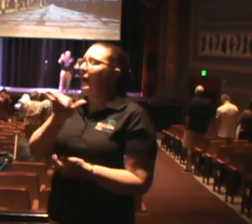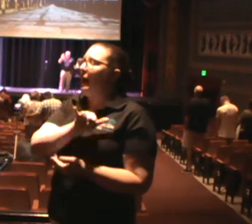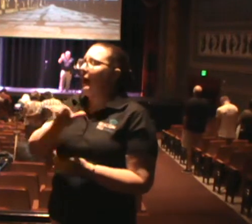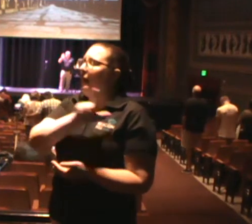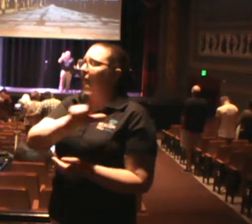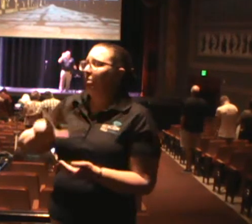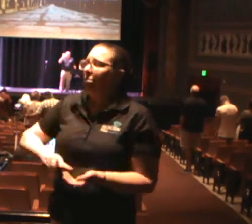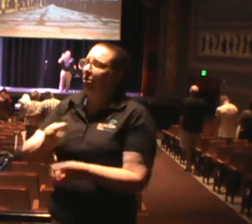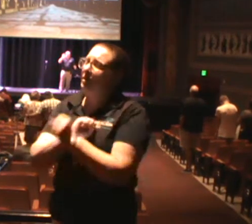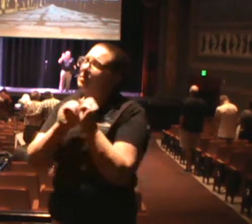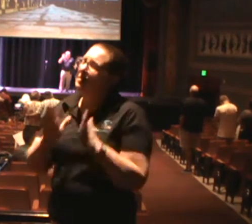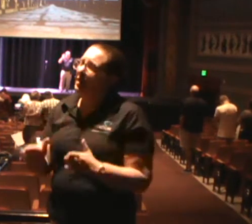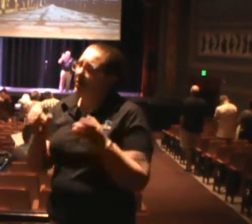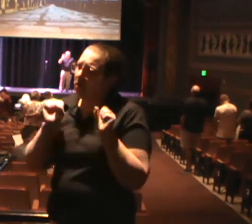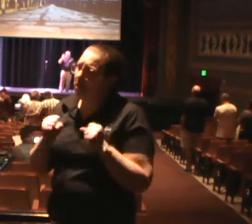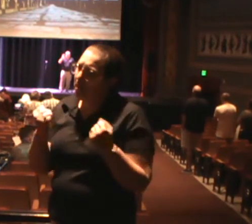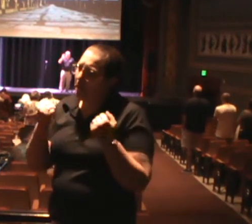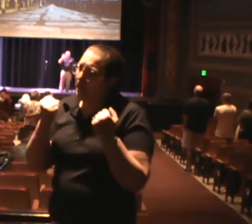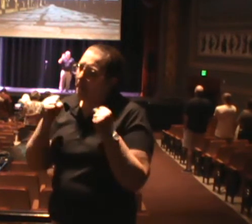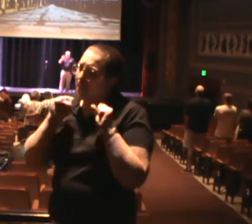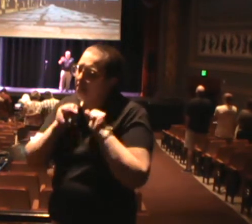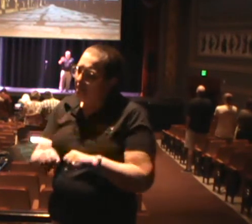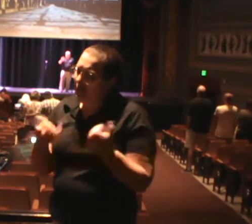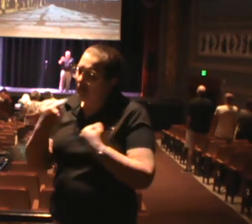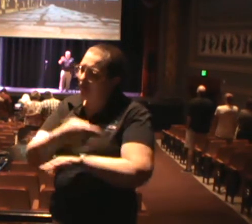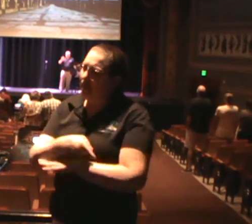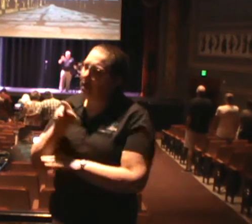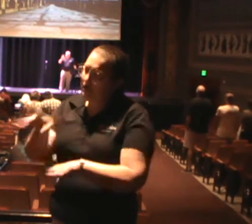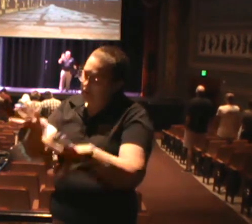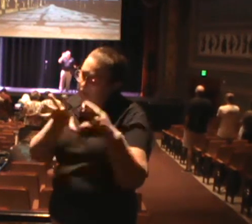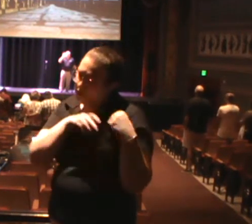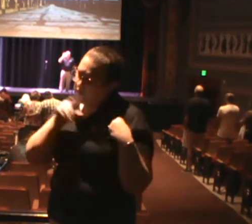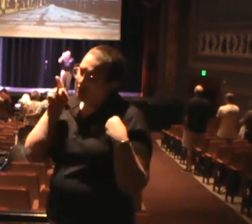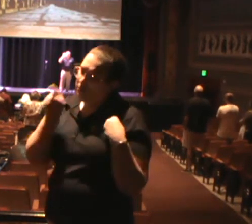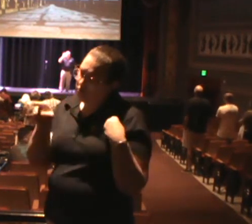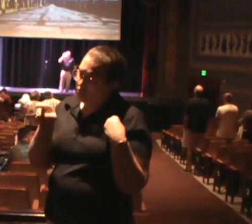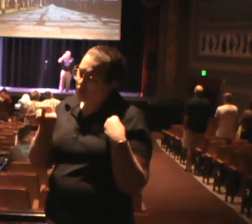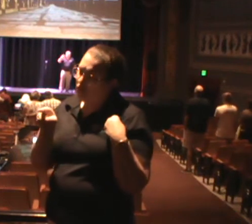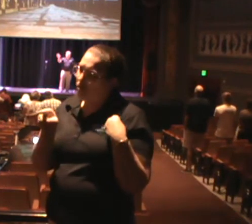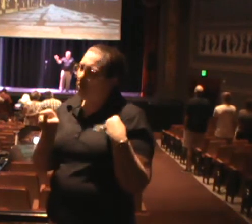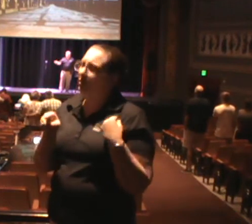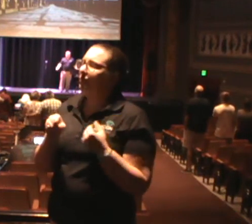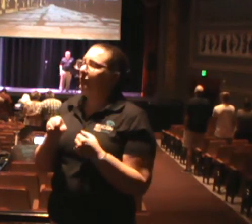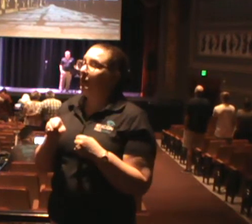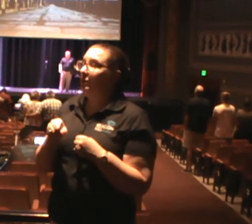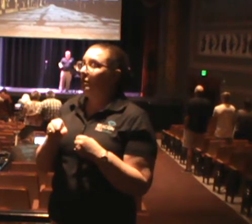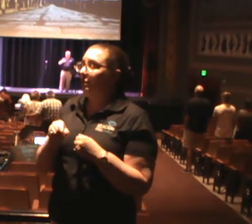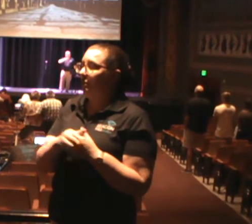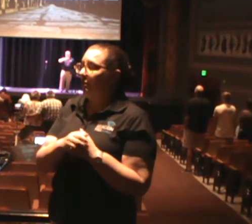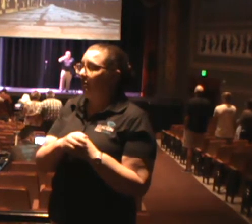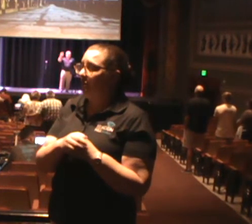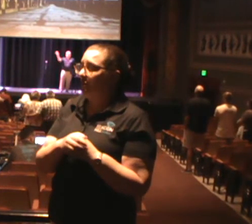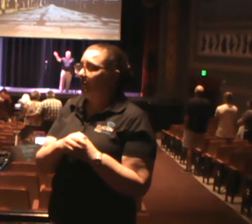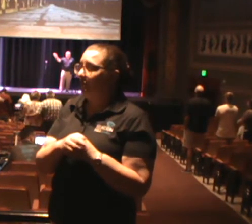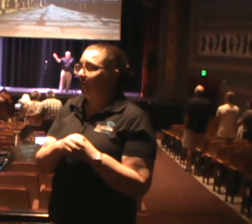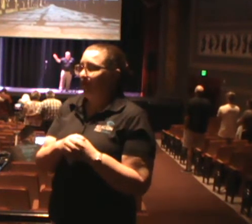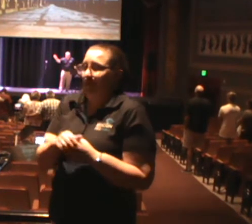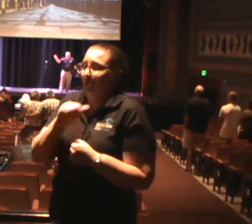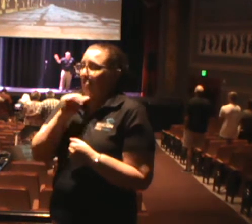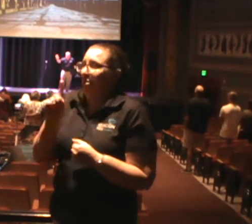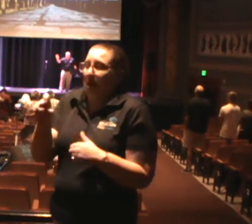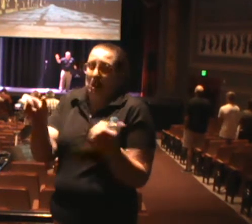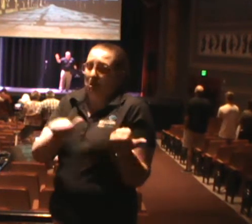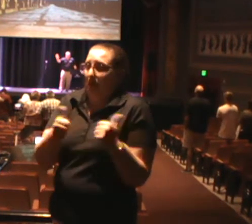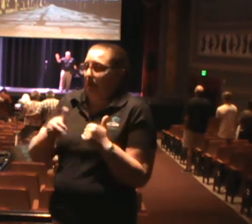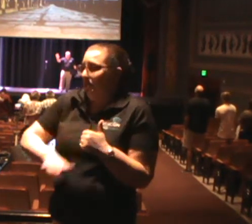Savior, may they come to a saving knowledge of you today. And Lord, we don't need a baptism, Lord, we've got them all going on around town